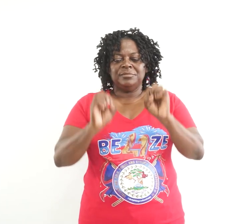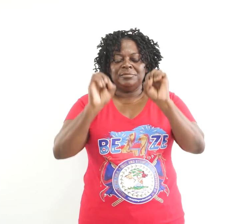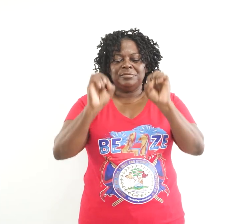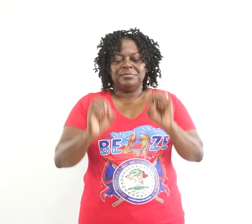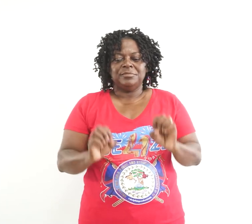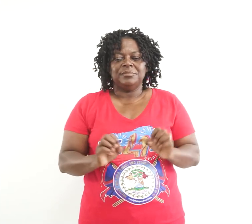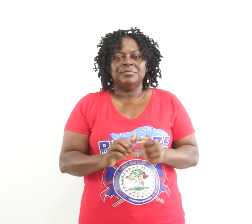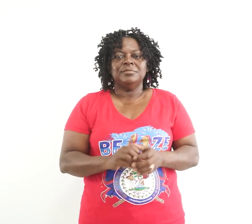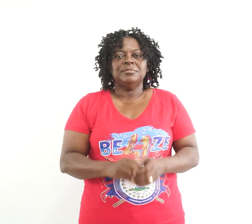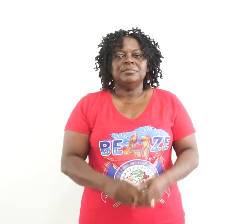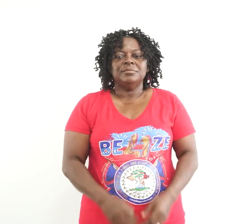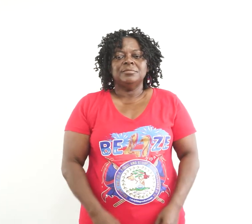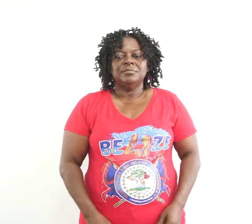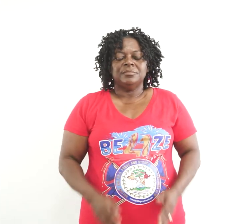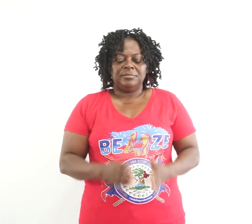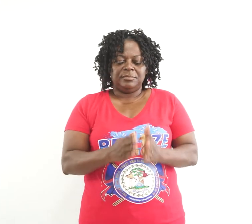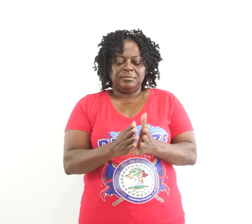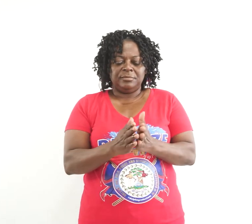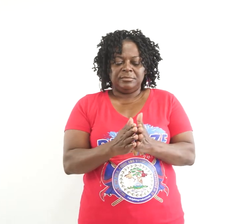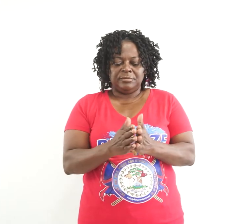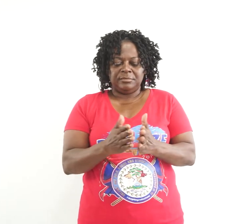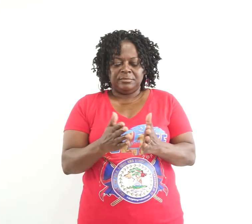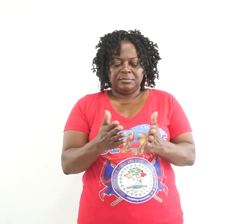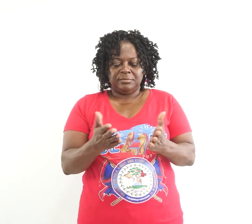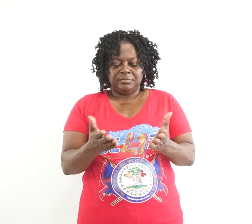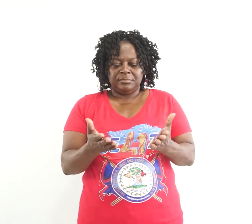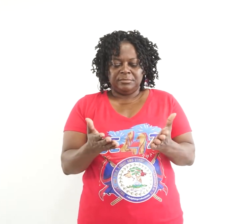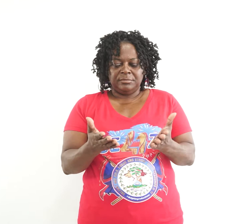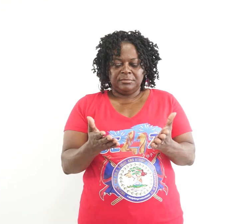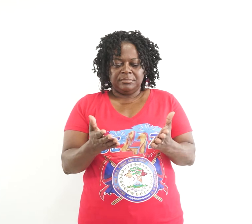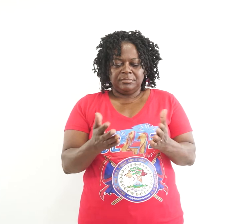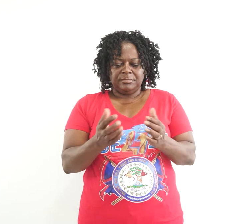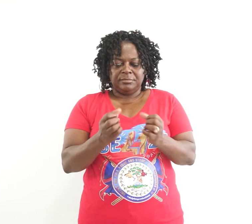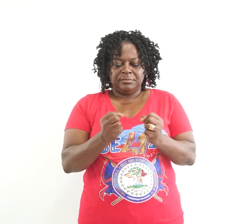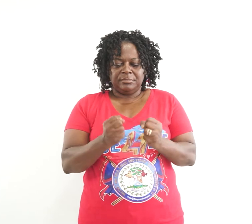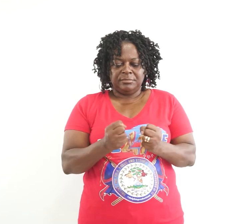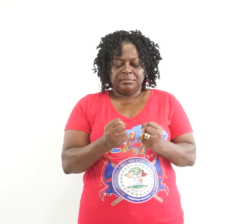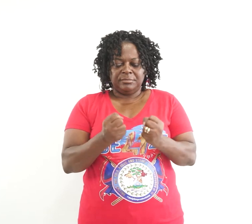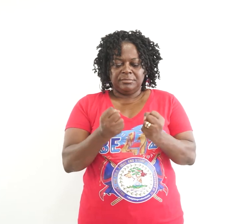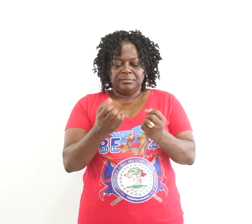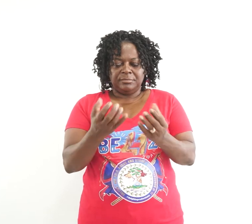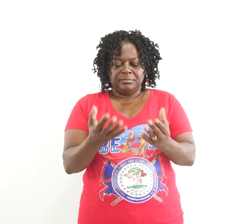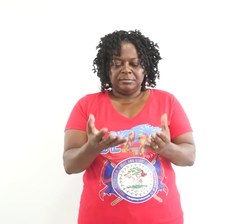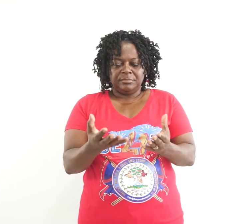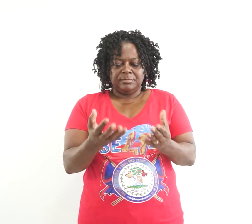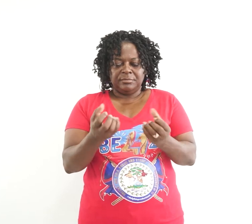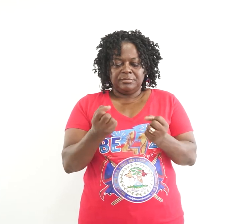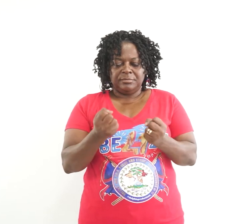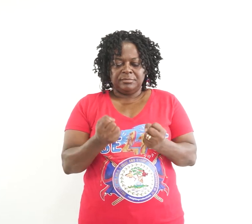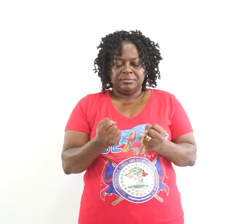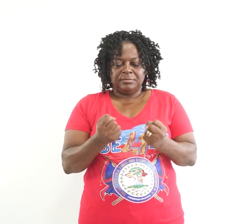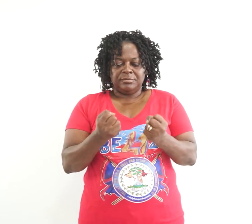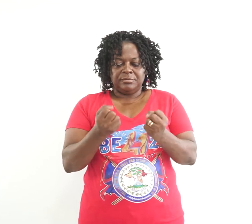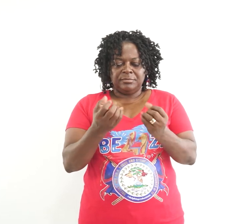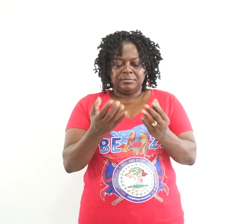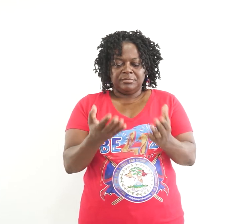Open and close fists rapidly. Five to ten times.